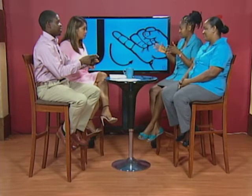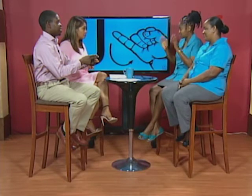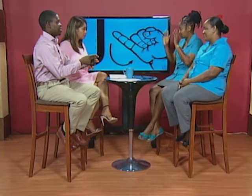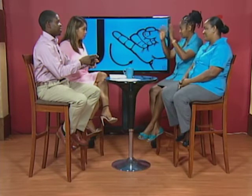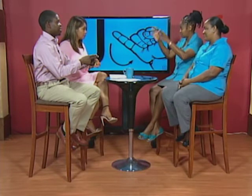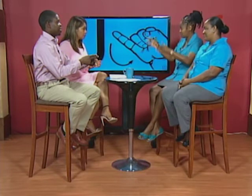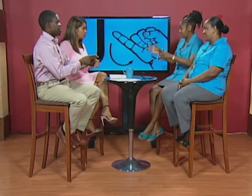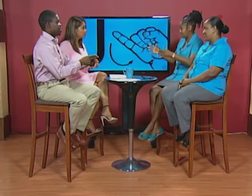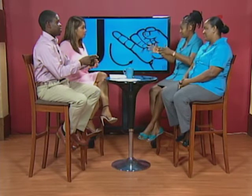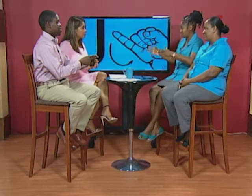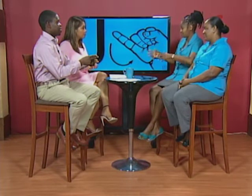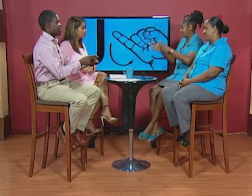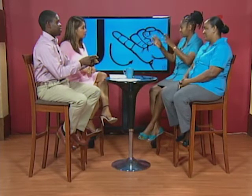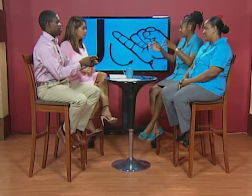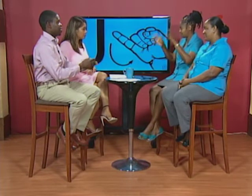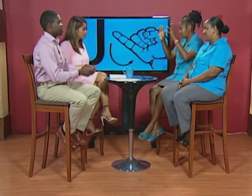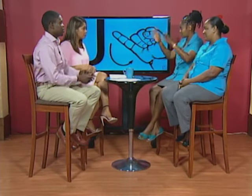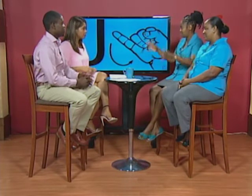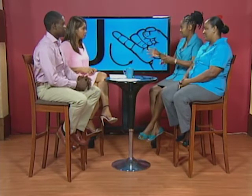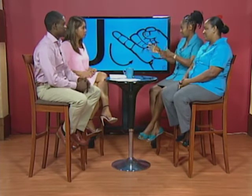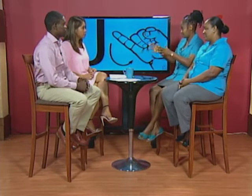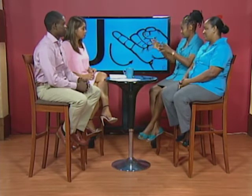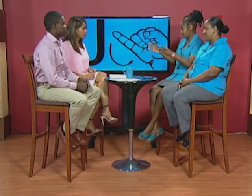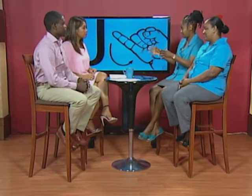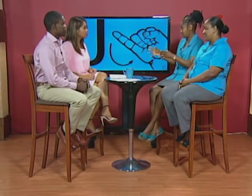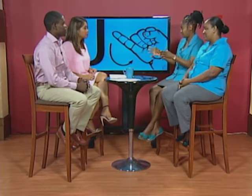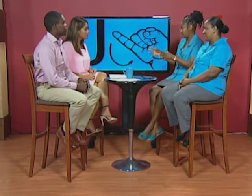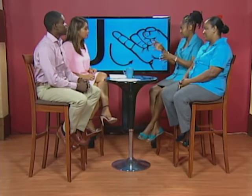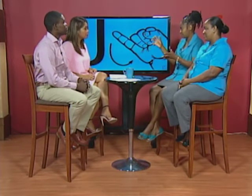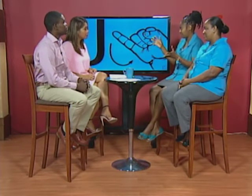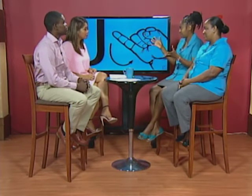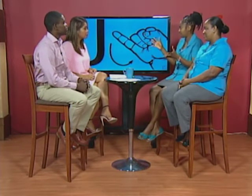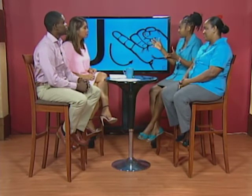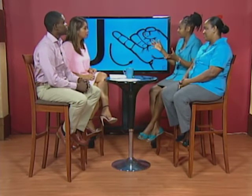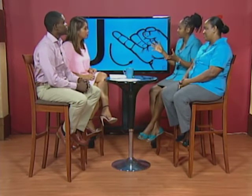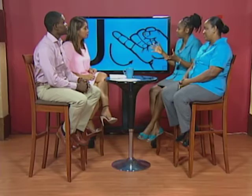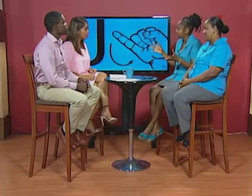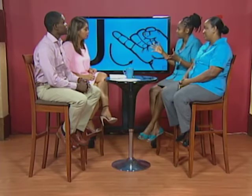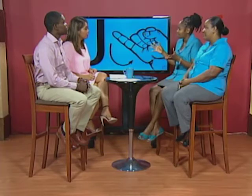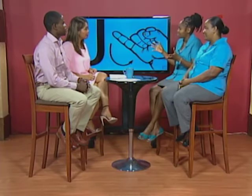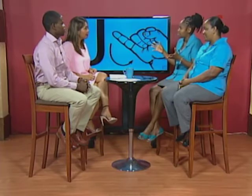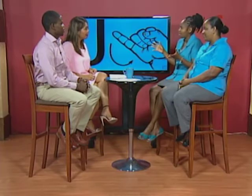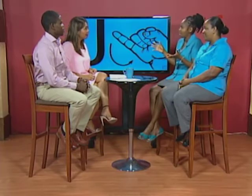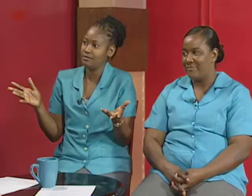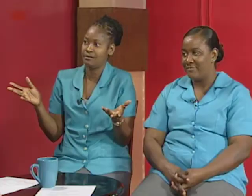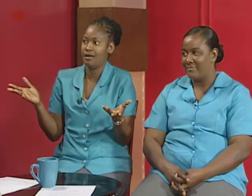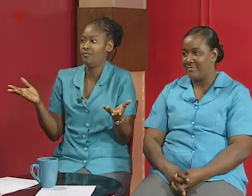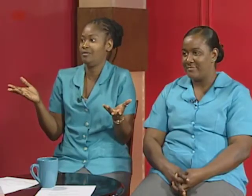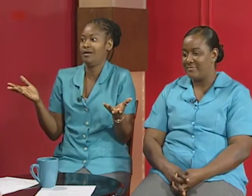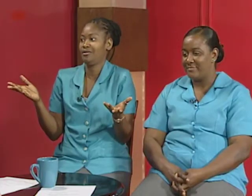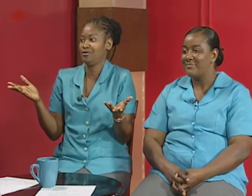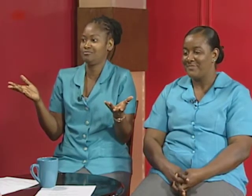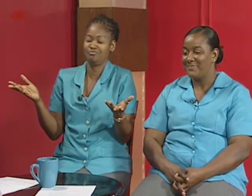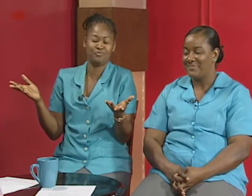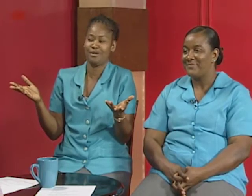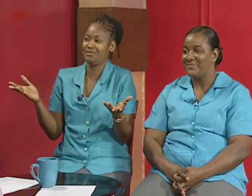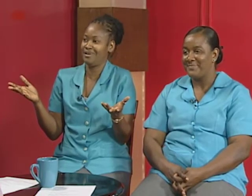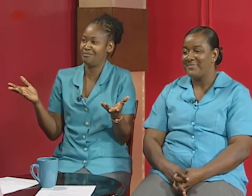just look at you and the first thing that is outstanding outstanding with you they will figure out your name okay so i i don't know probably um